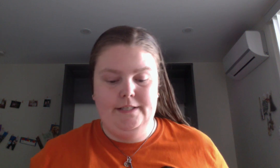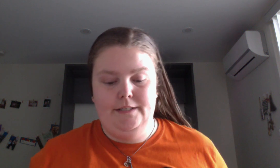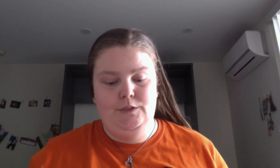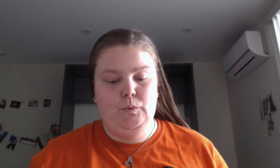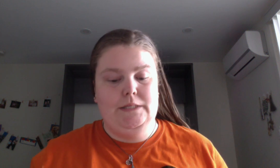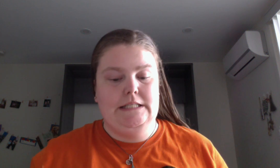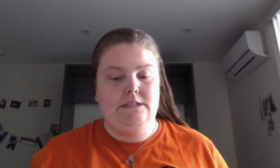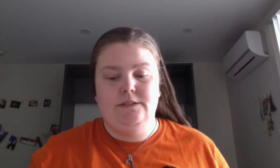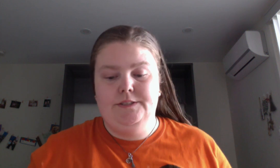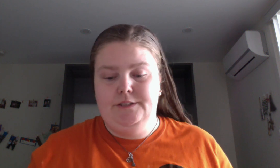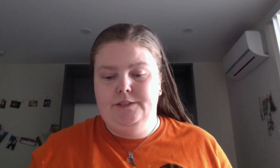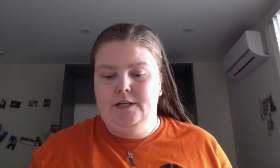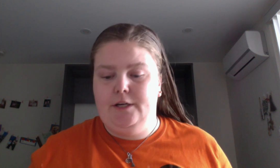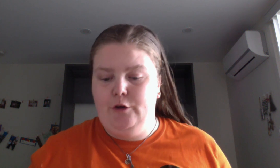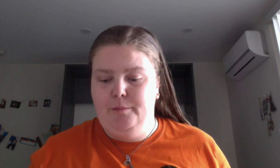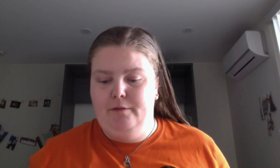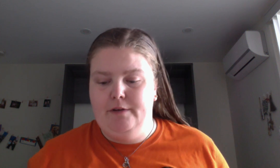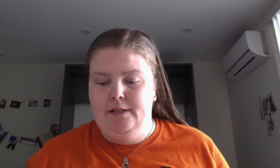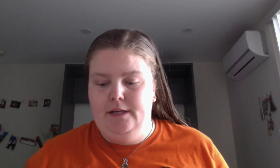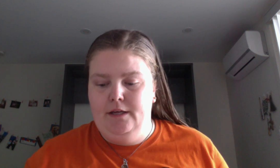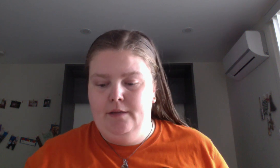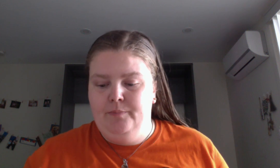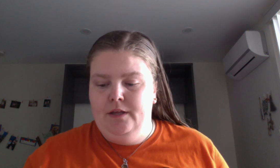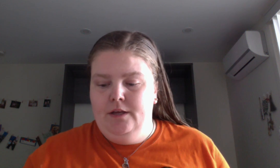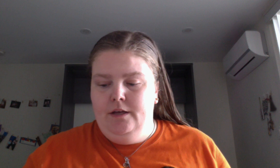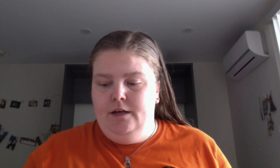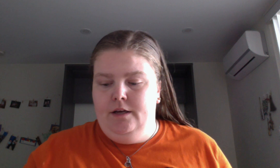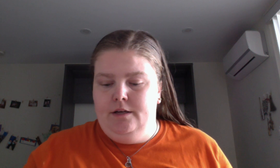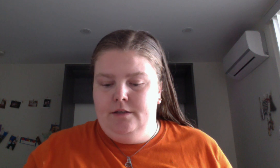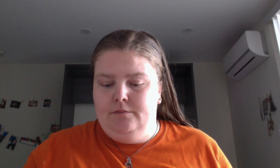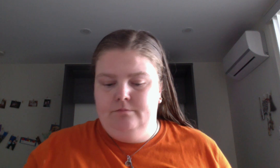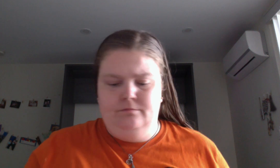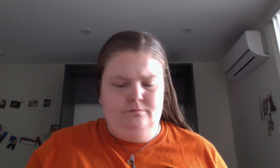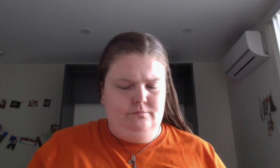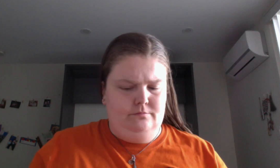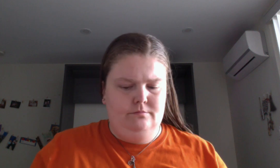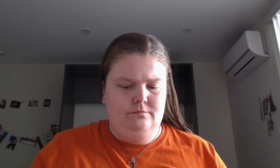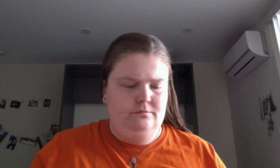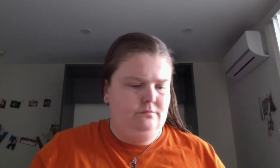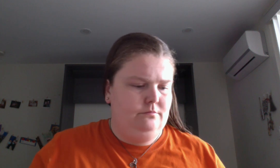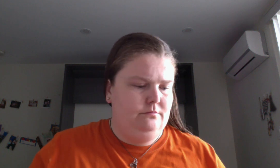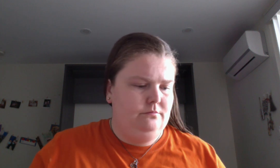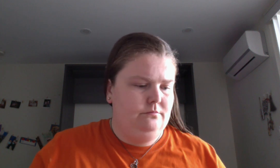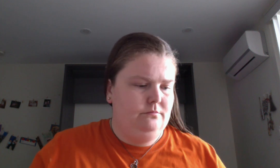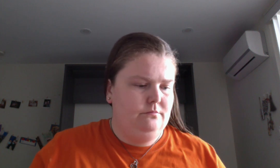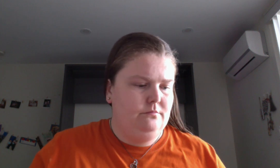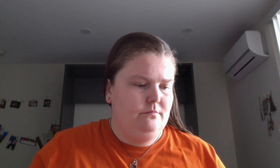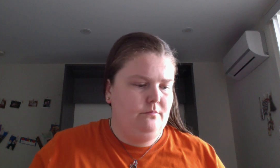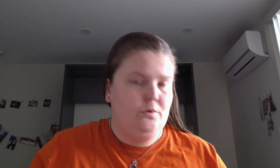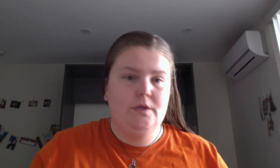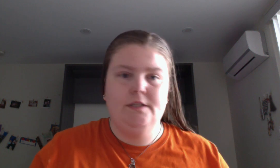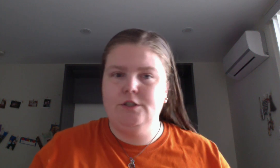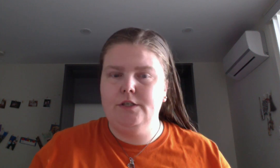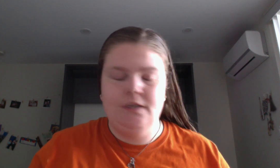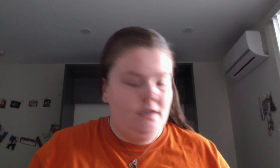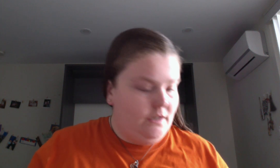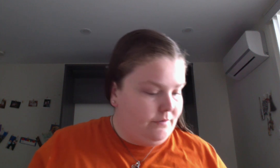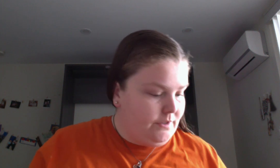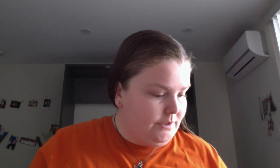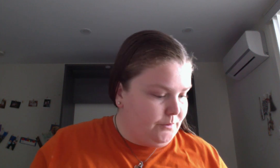Alrighty, Twinning's Creamy Vanilla, pretty sure I've done this one